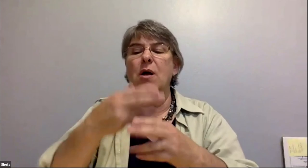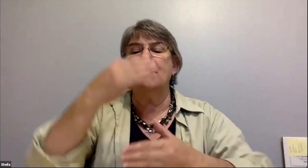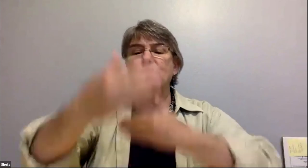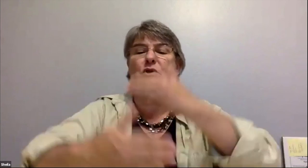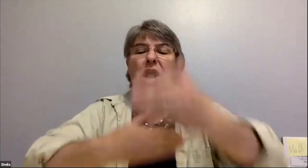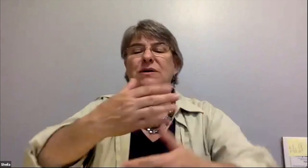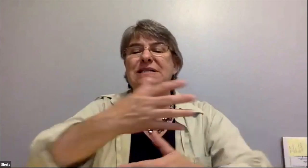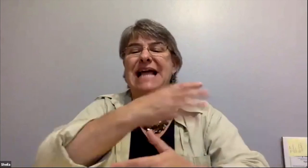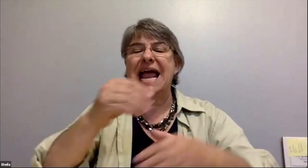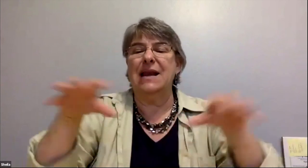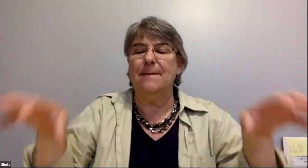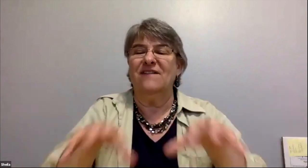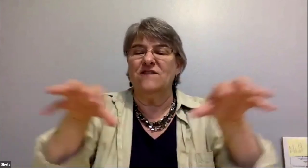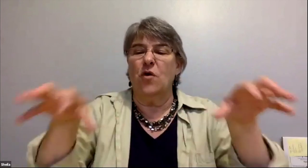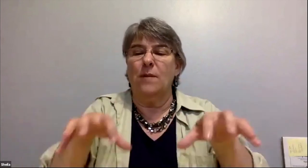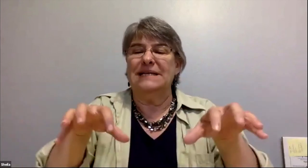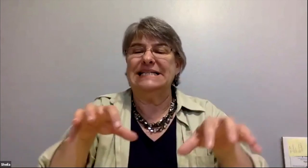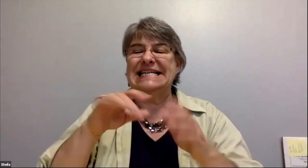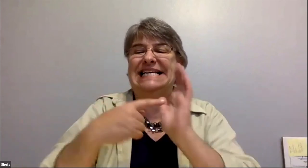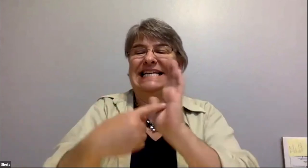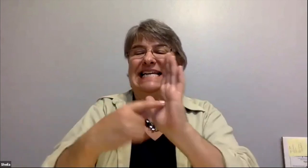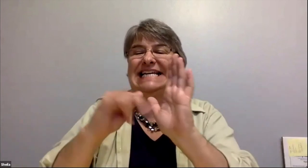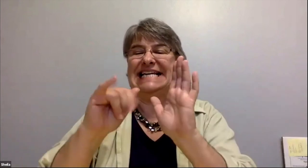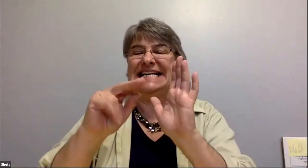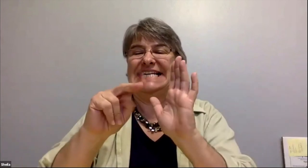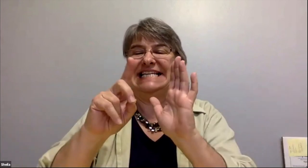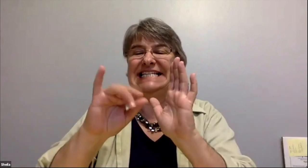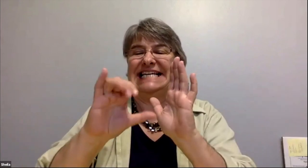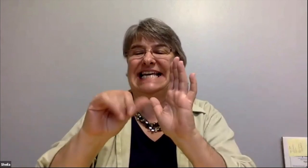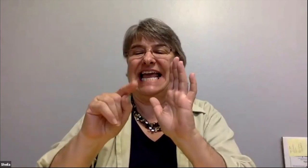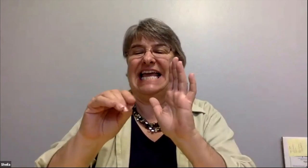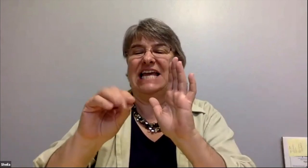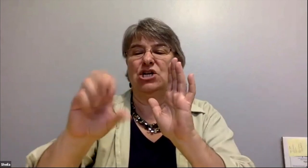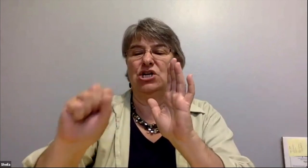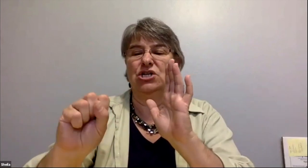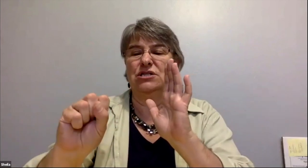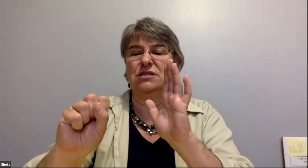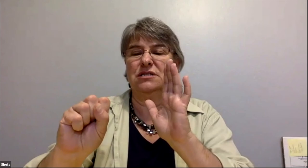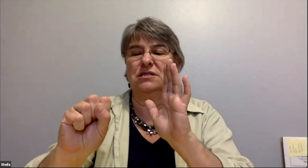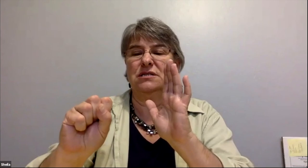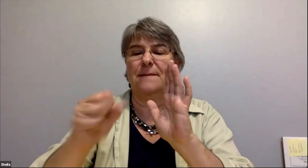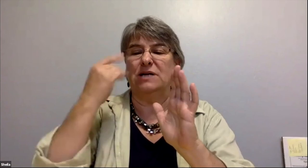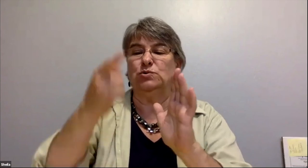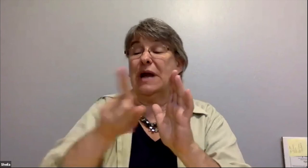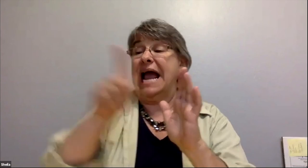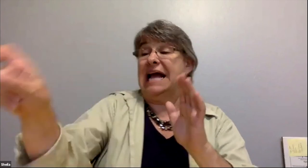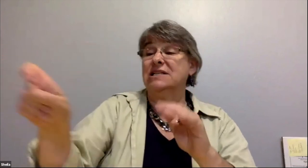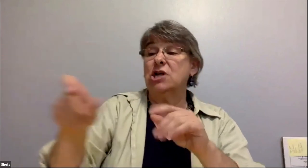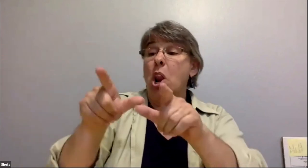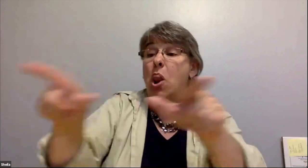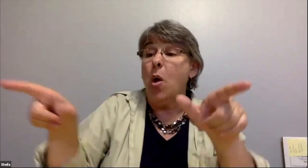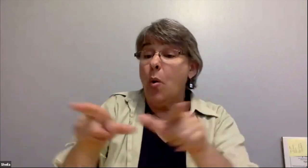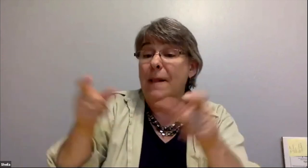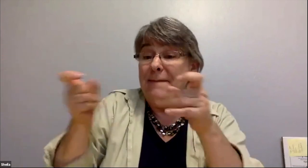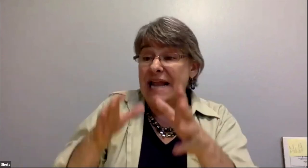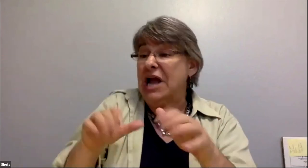and it's not as hard as it seems you can just ask local managers how's your project doing do you have these things in place